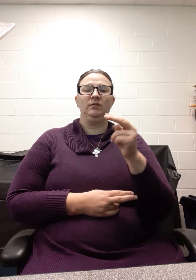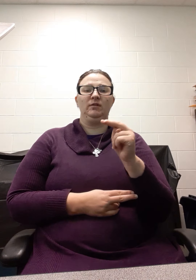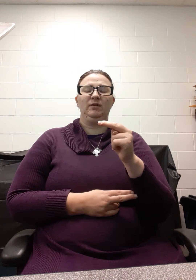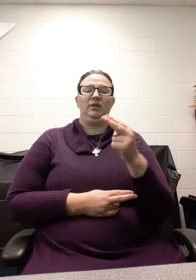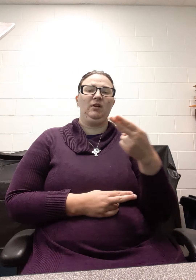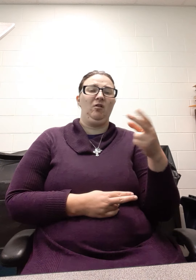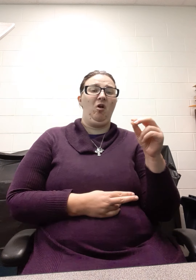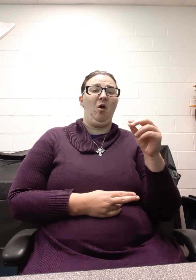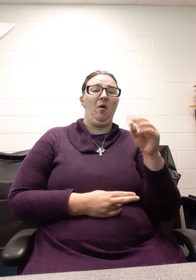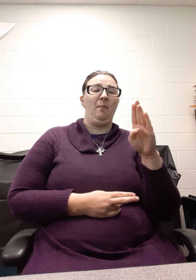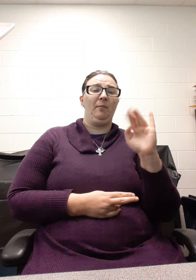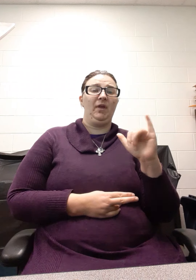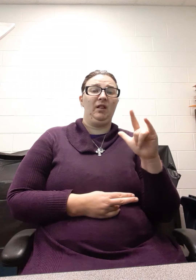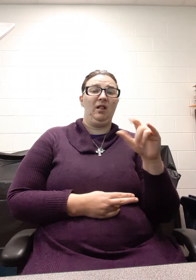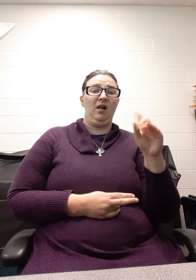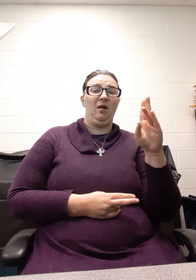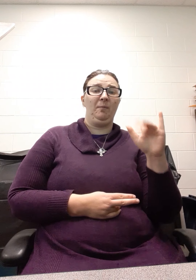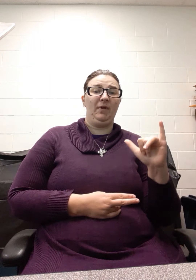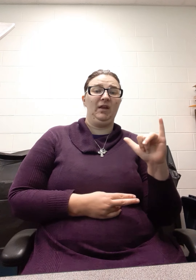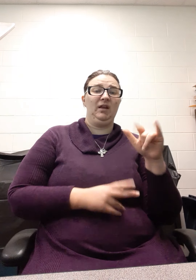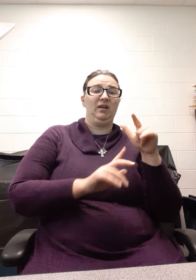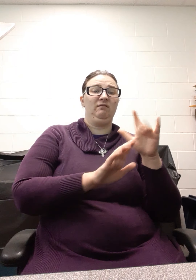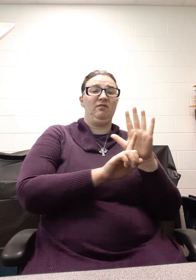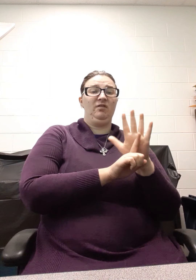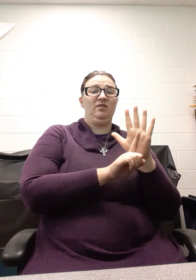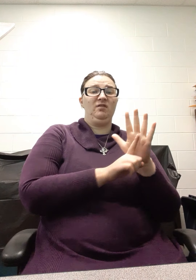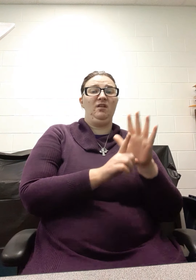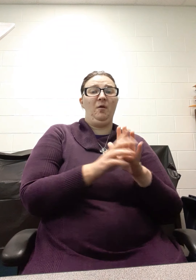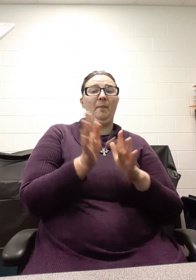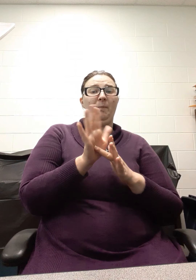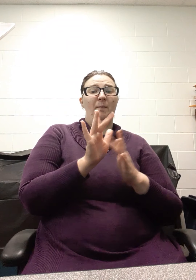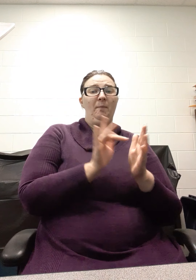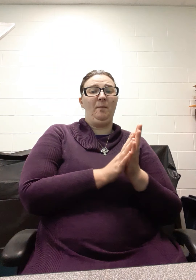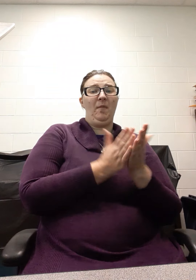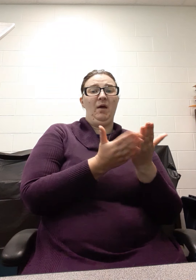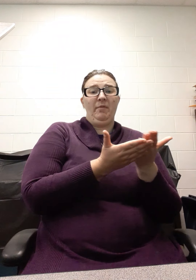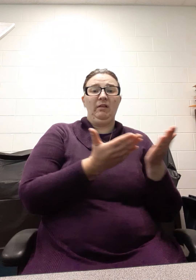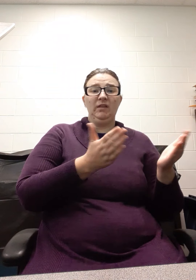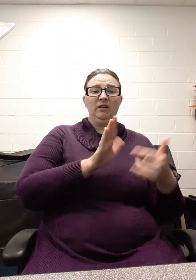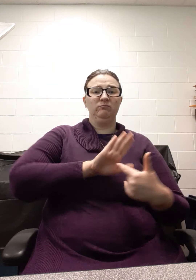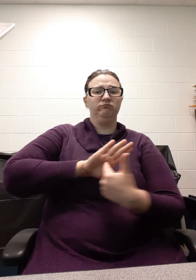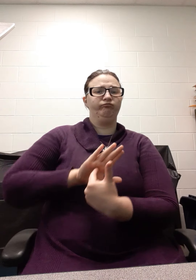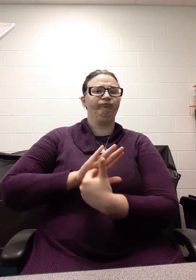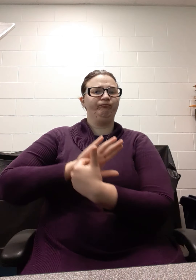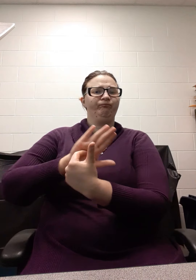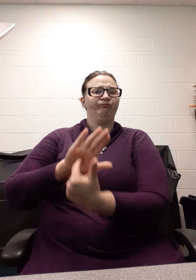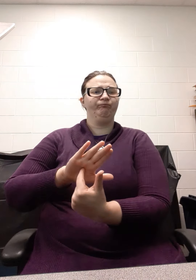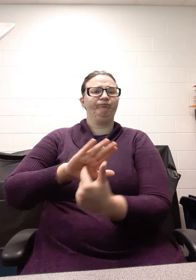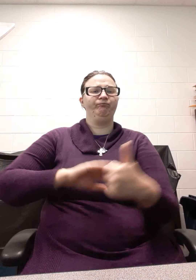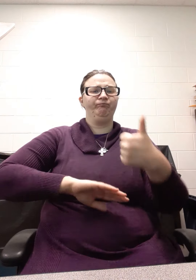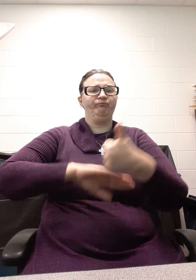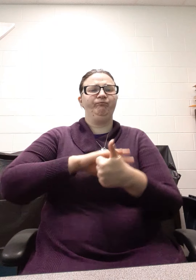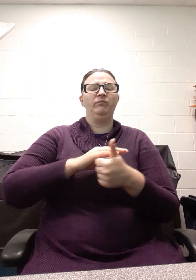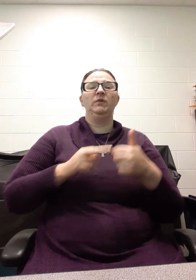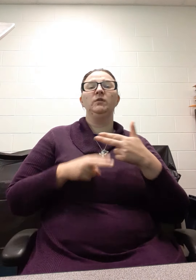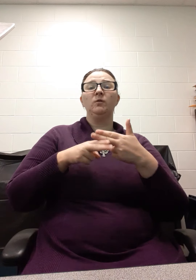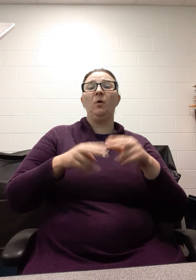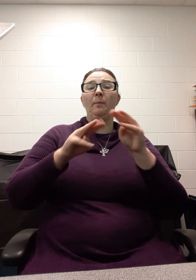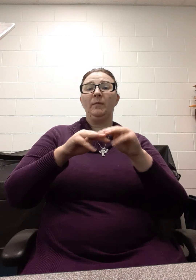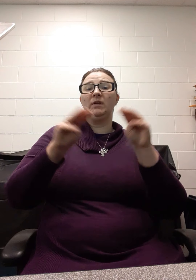has displayed a lot of their Bible artifacts in an area that's called Museum of the Bible. The Museum of